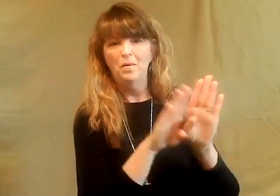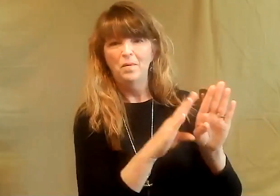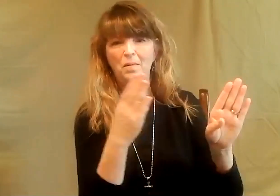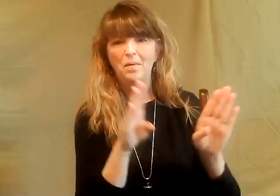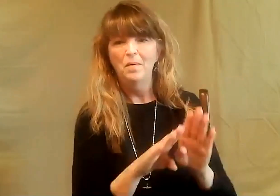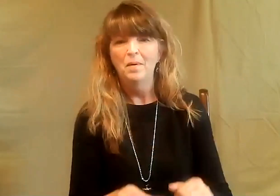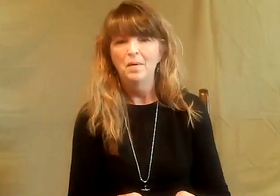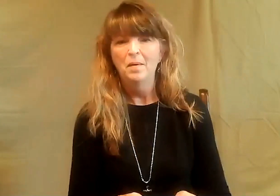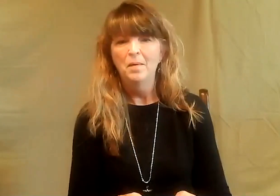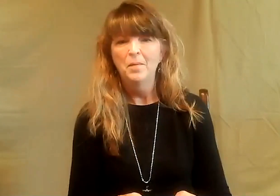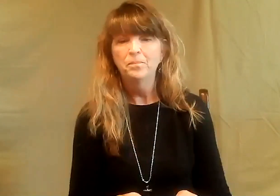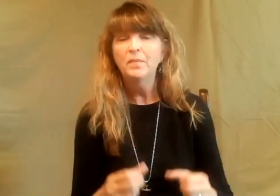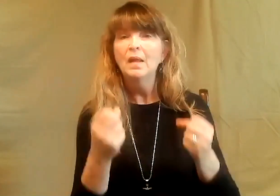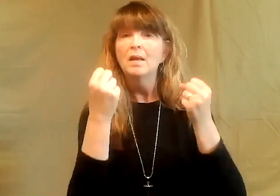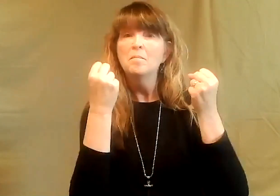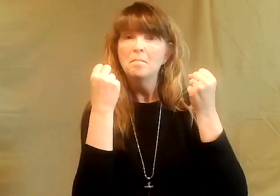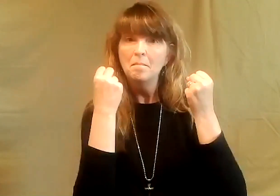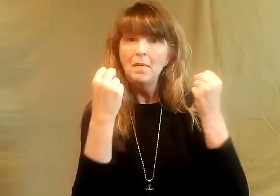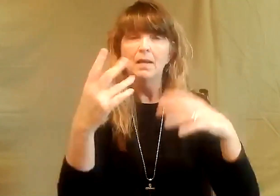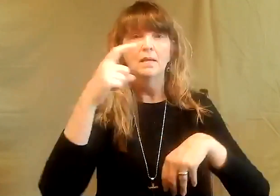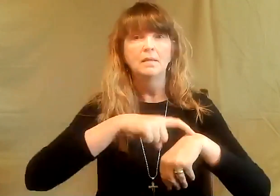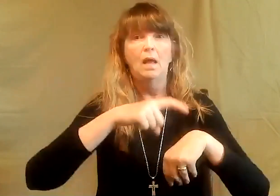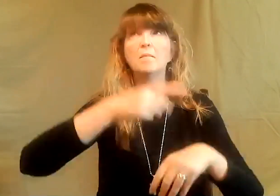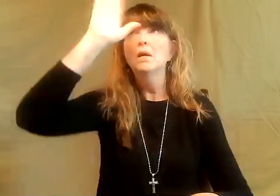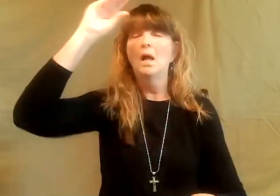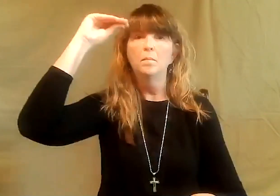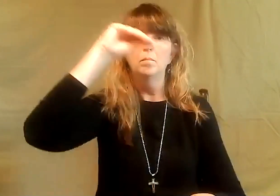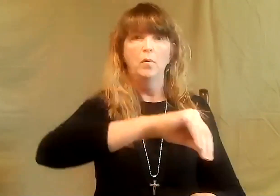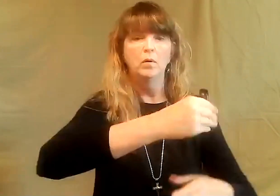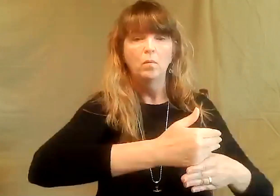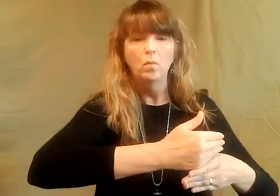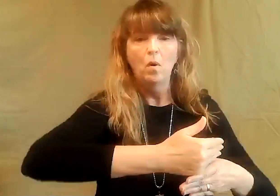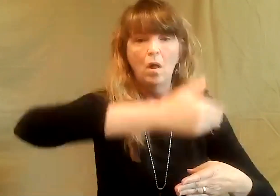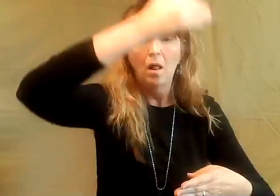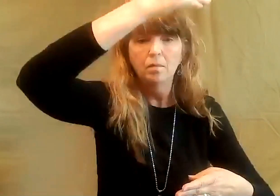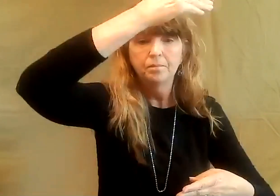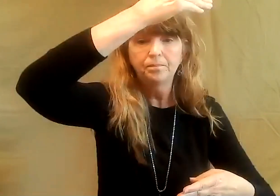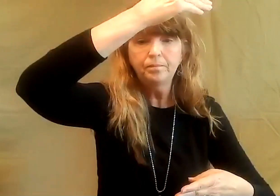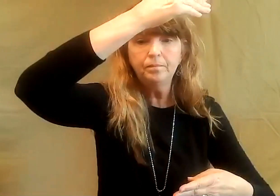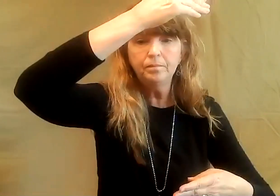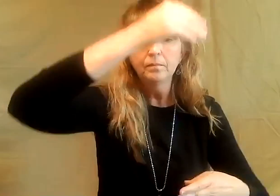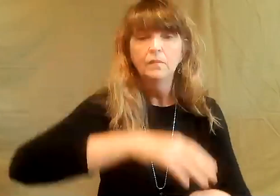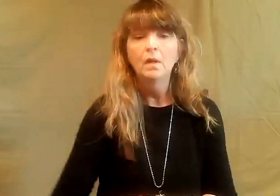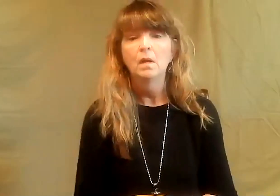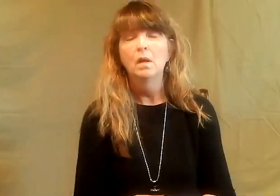But the walls will have a door. And so many times God will put a wall in front of us.